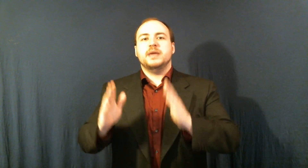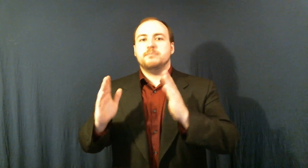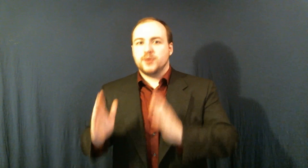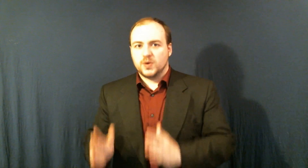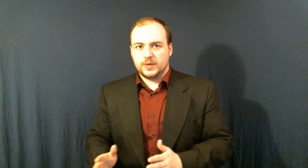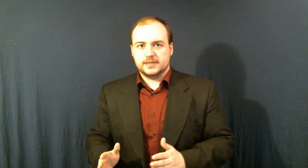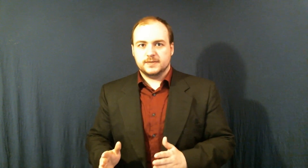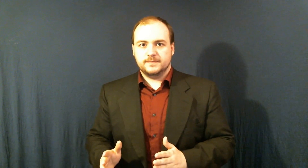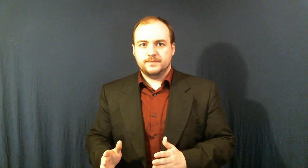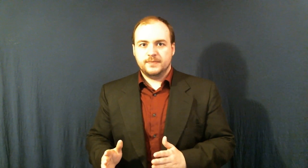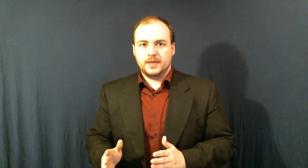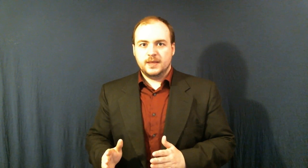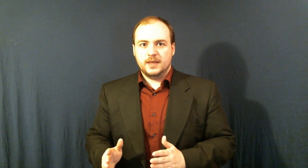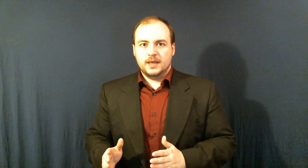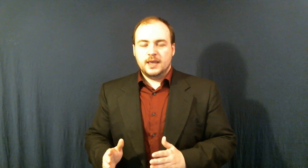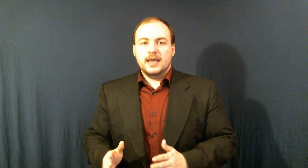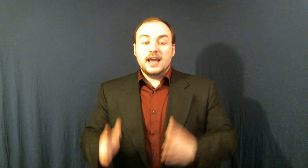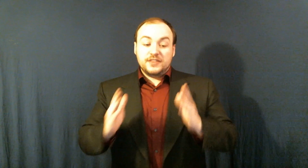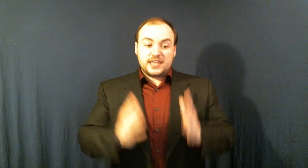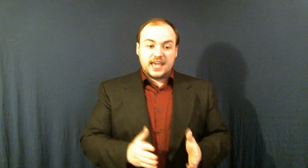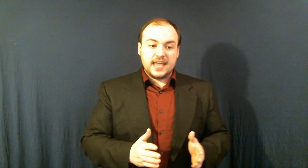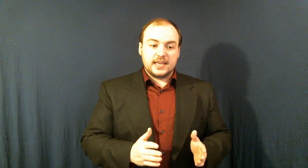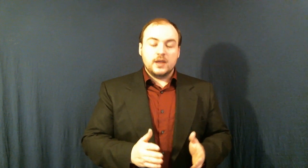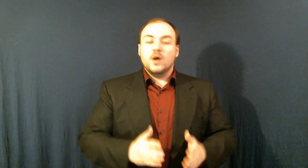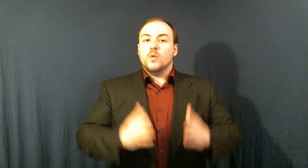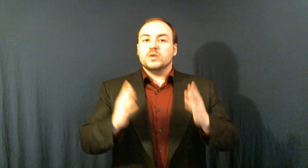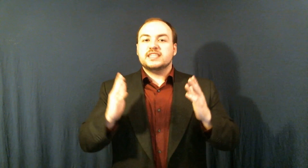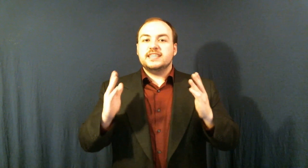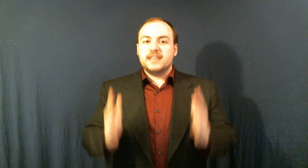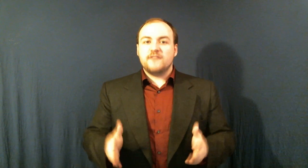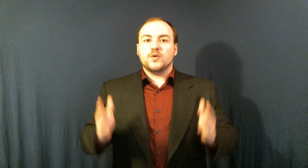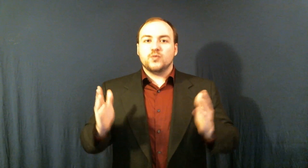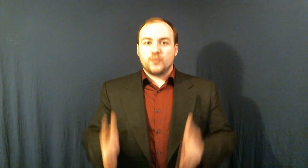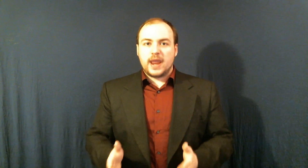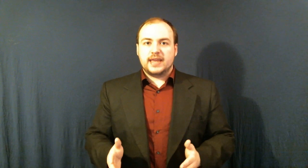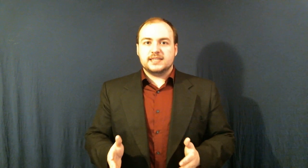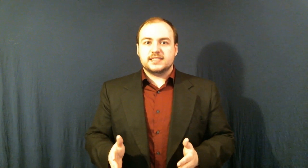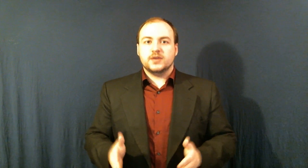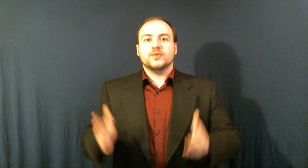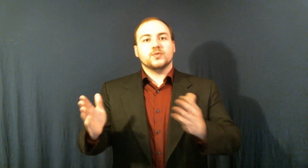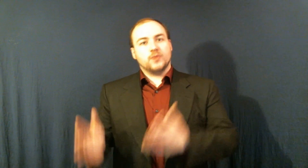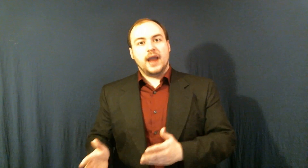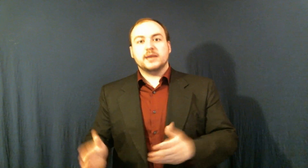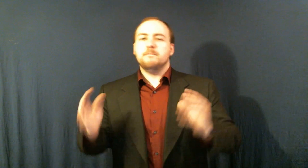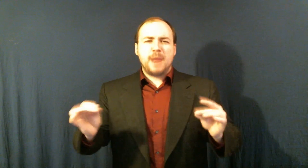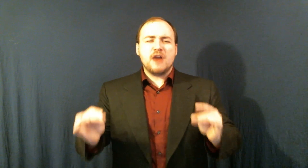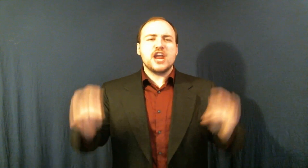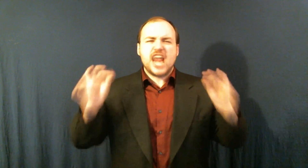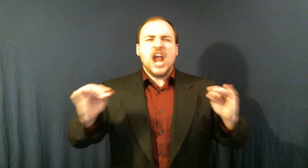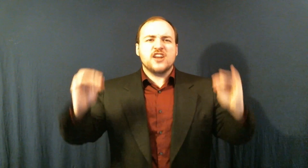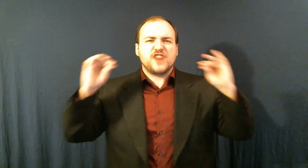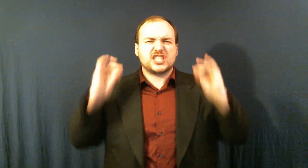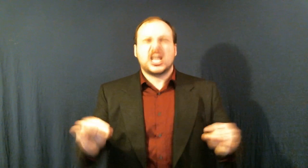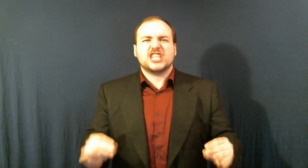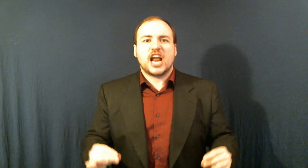be parental And the kid was never raised right Period End of discussion